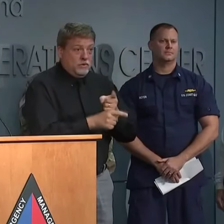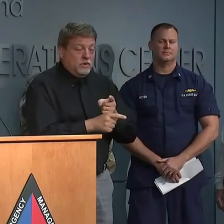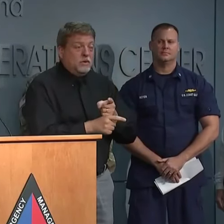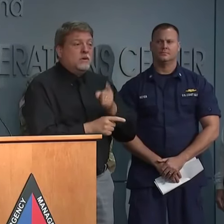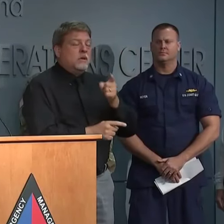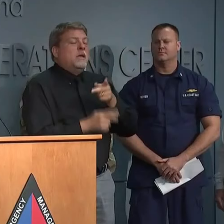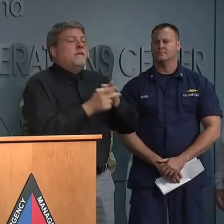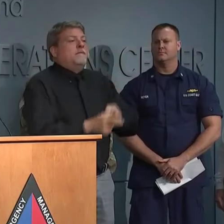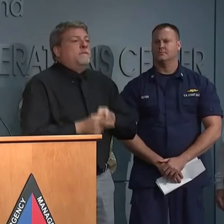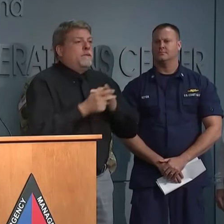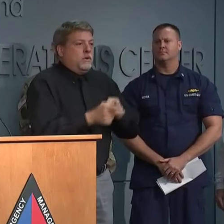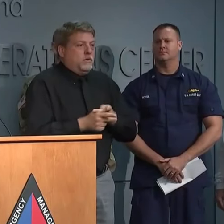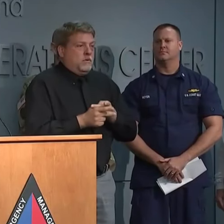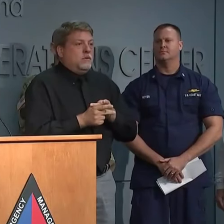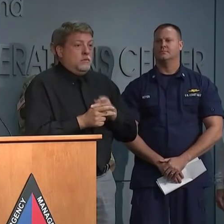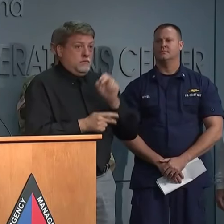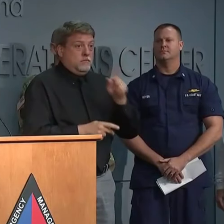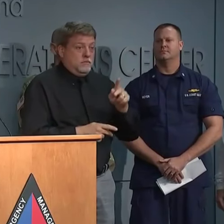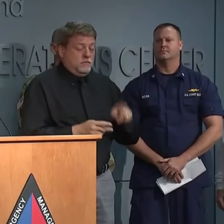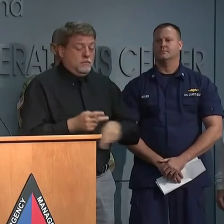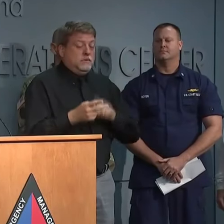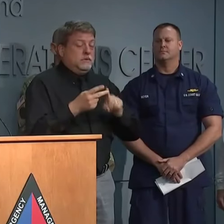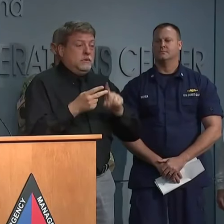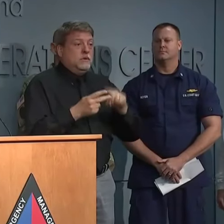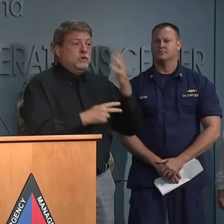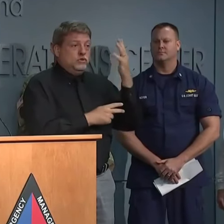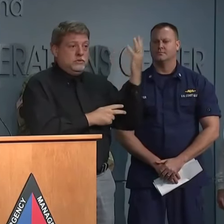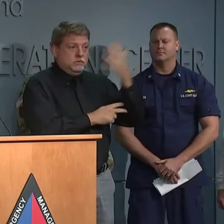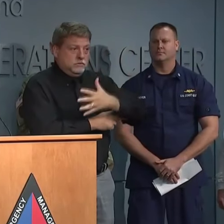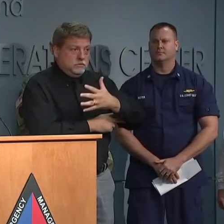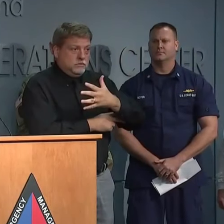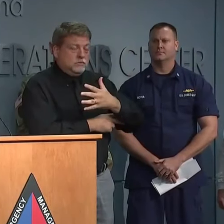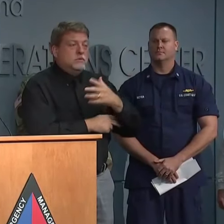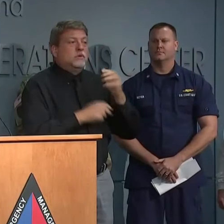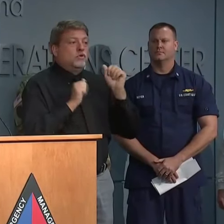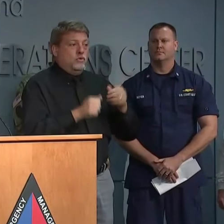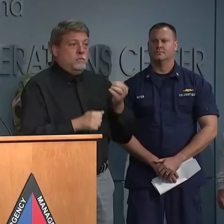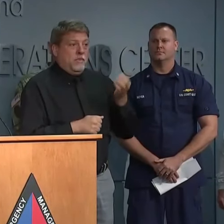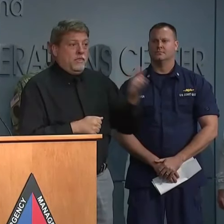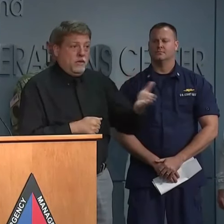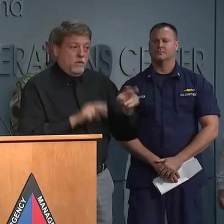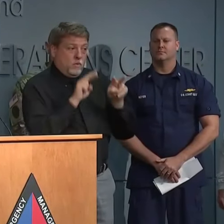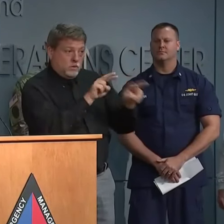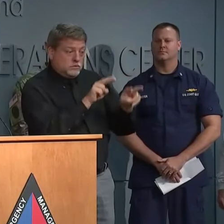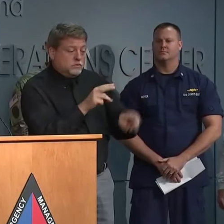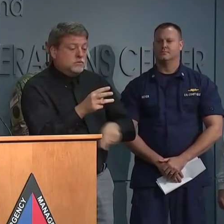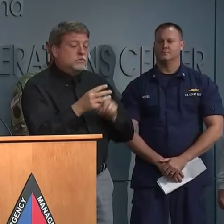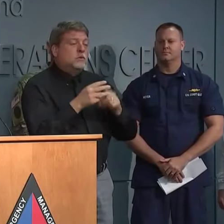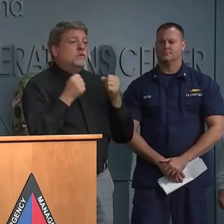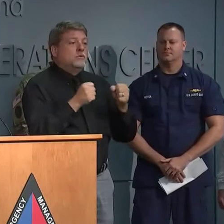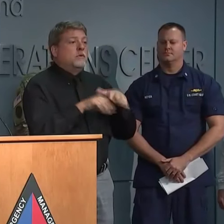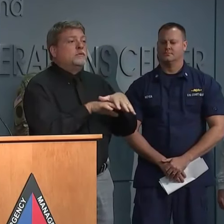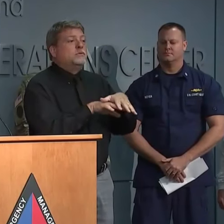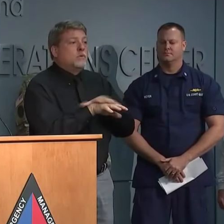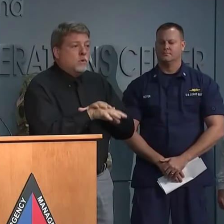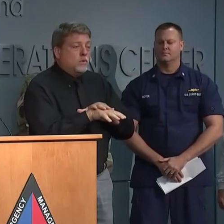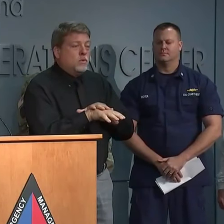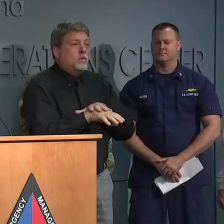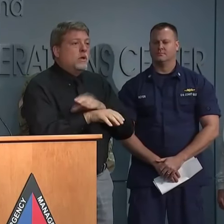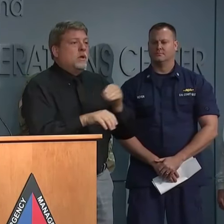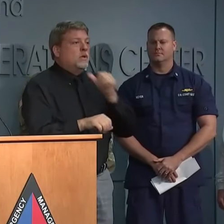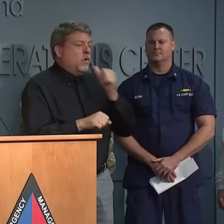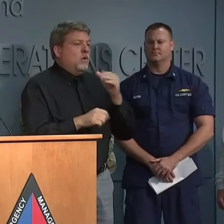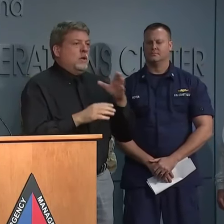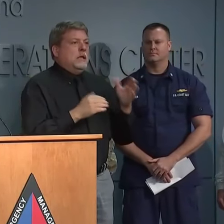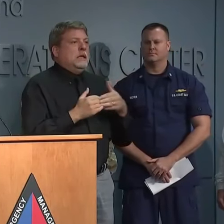flooding and trees falling is not over. Always scan the roadway ahead. Reduce speeds and avoid distractions to better